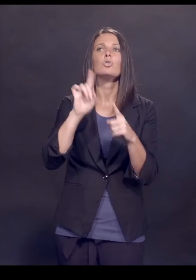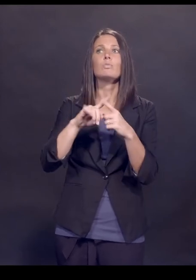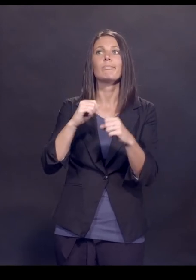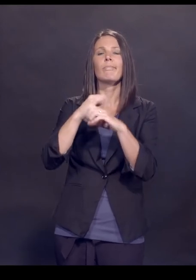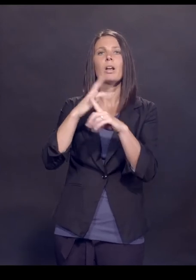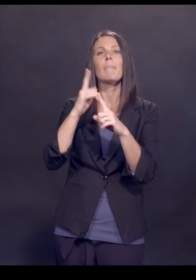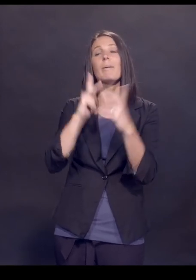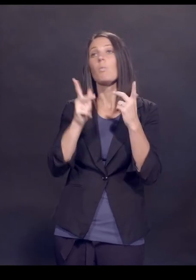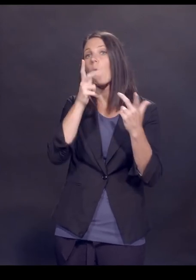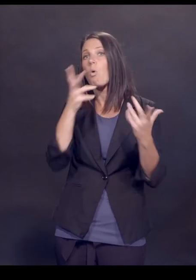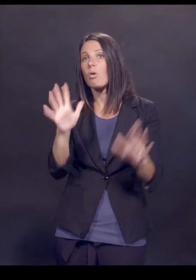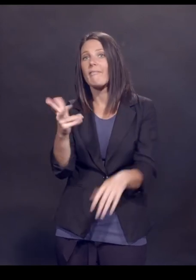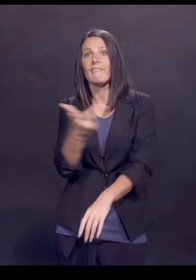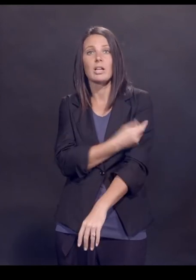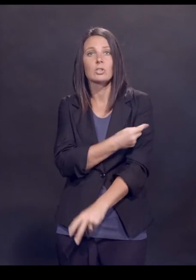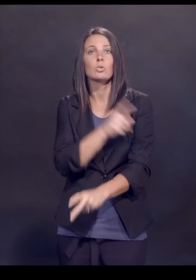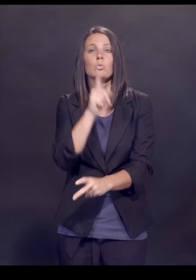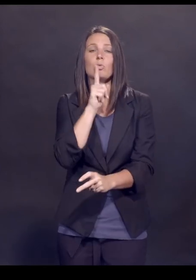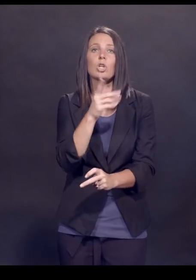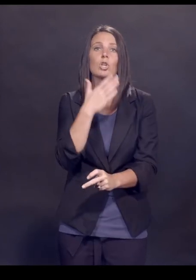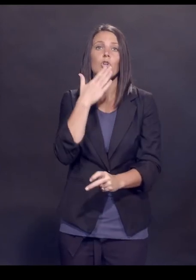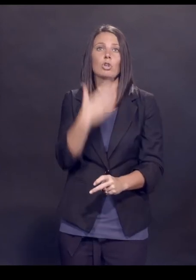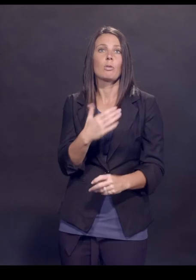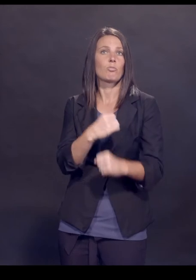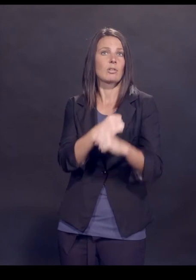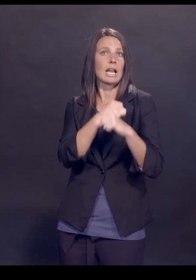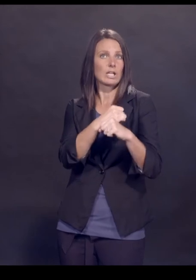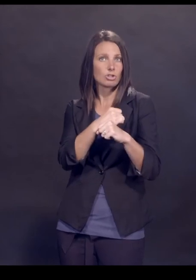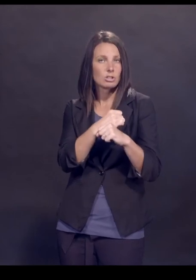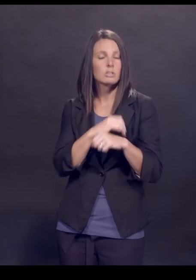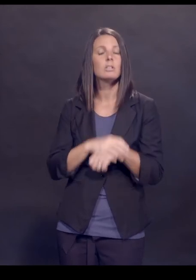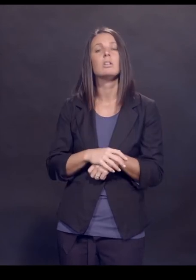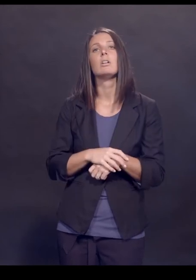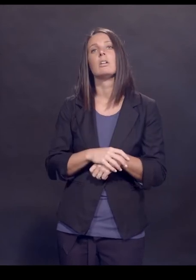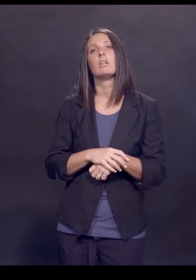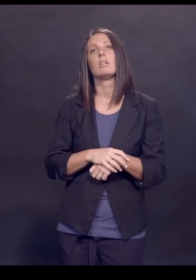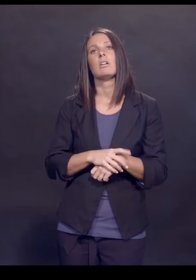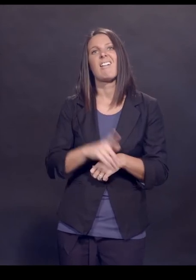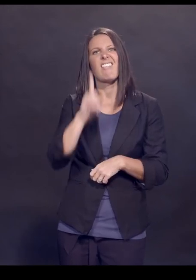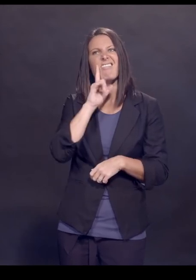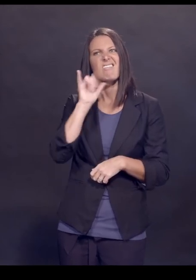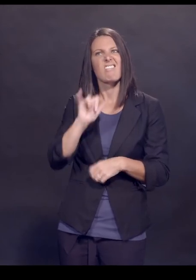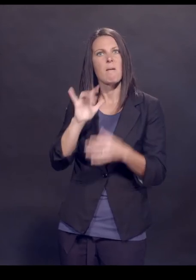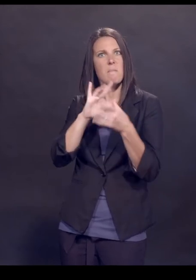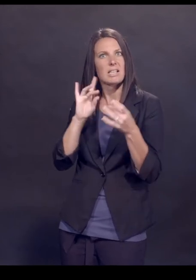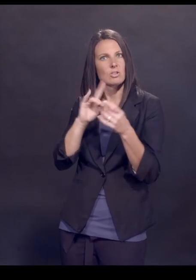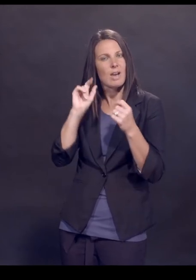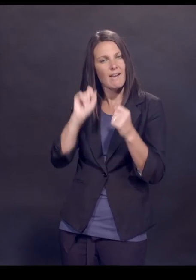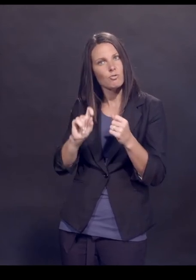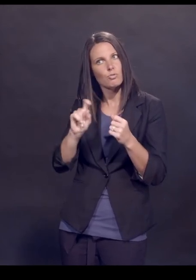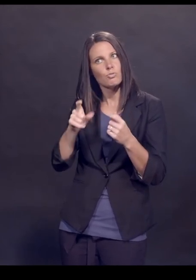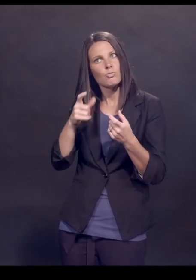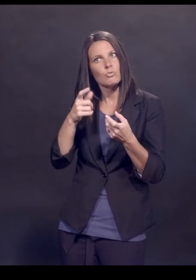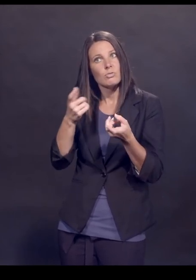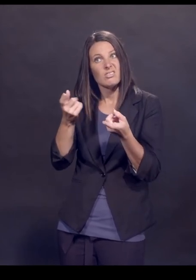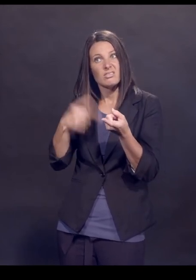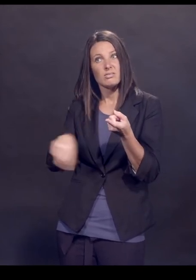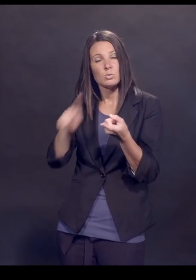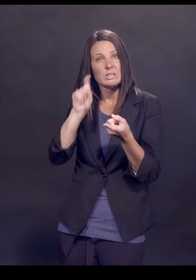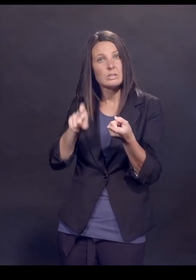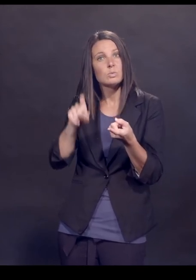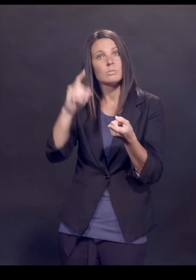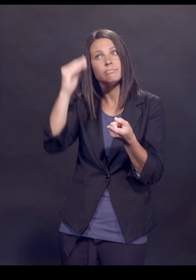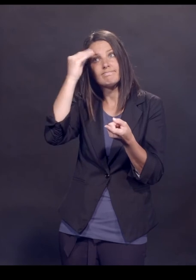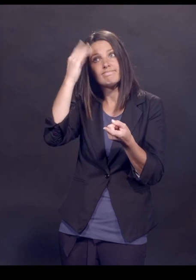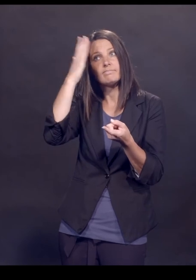already been vaccinated have really good protection. And I think that message really needs to resonate with people. People really need